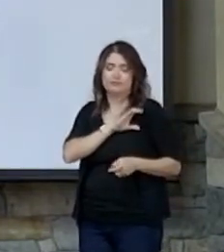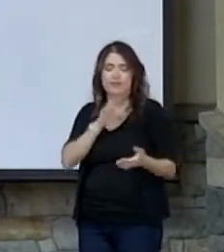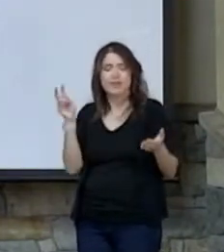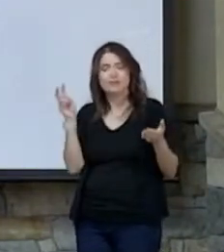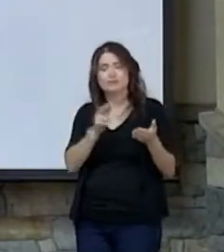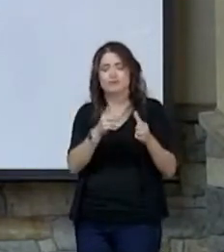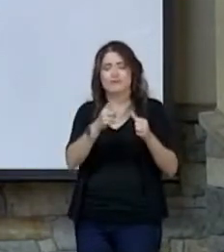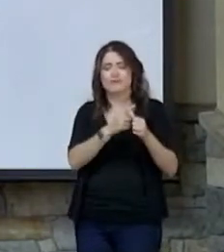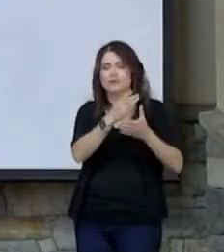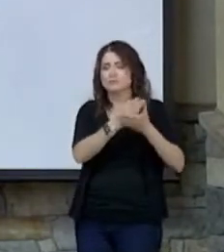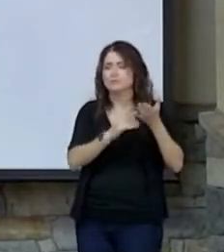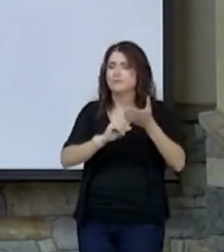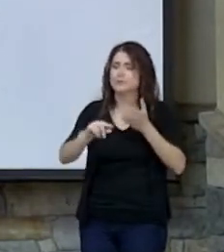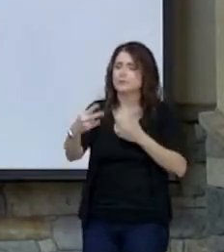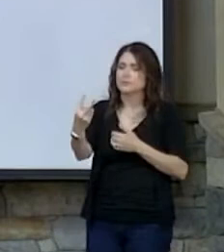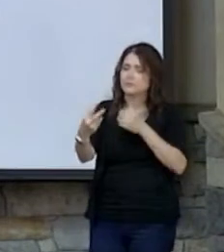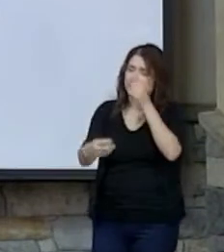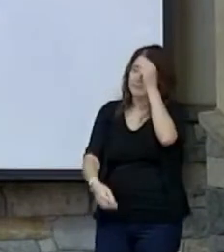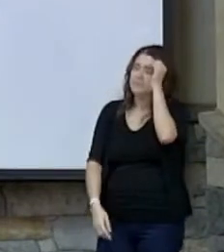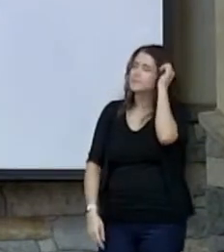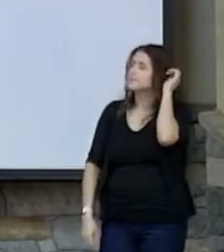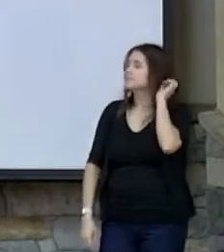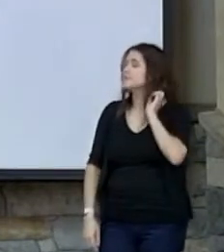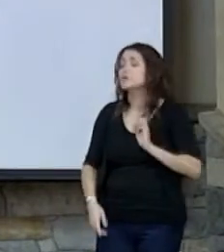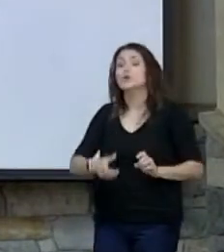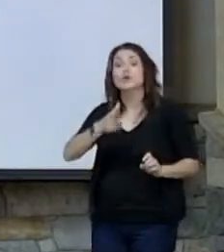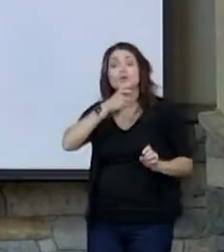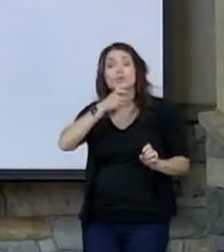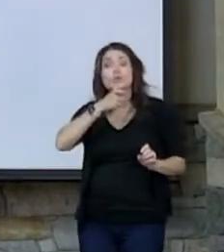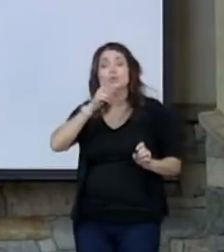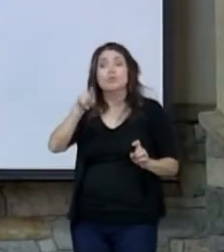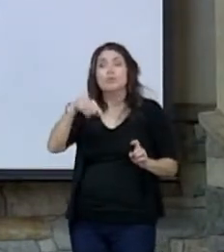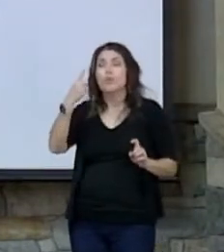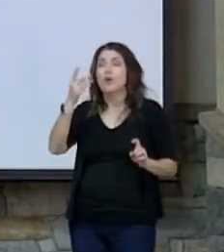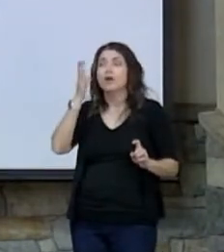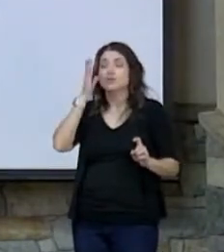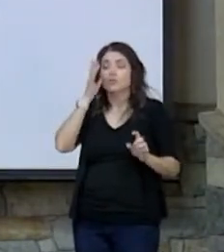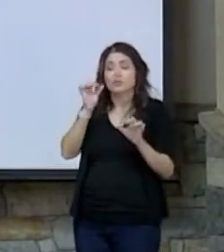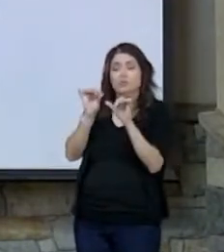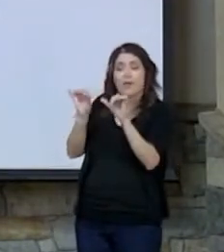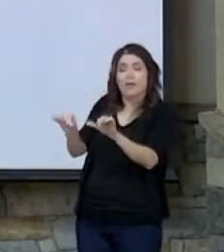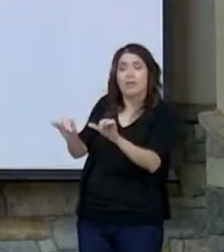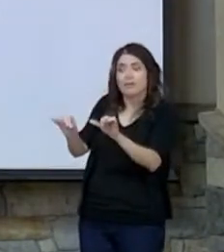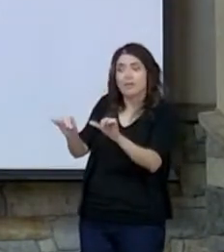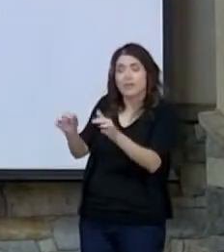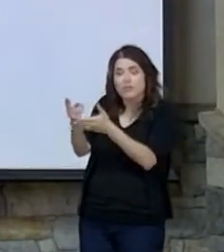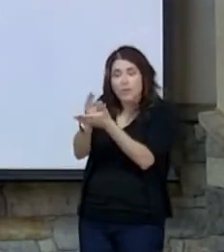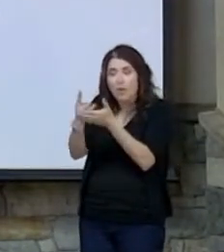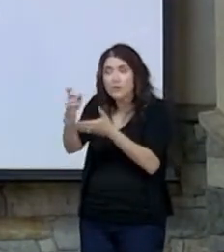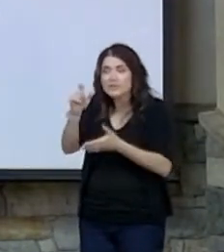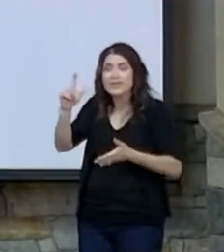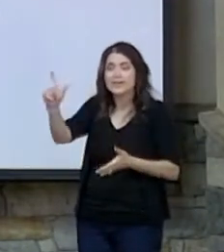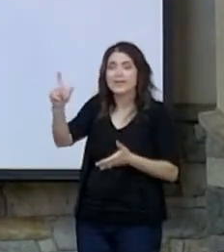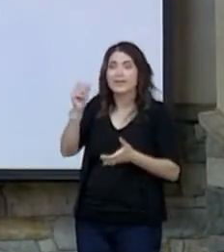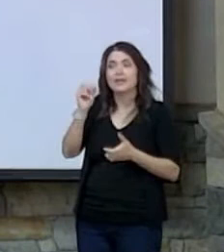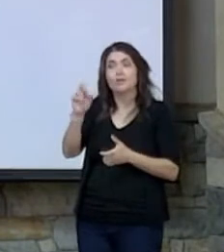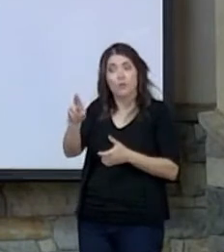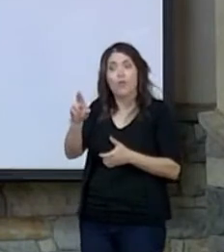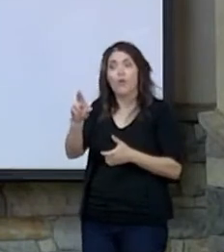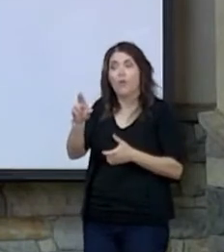very first part of verse 2. Who's the one that's going to be able to dwell on the holy hill or sojourn in the tent?